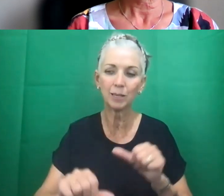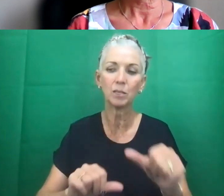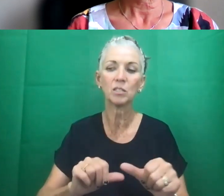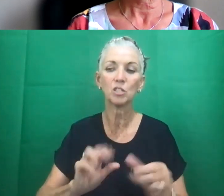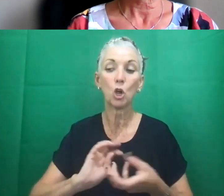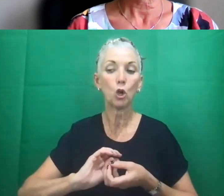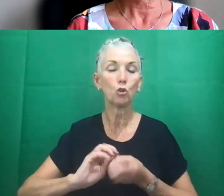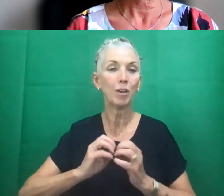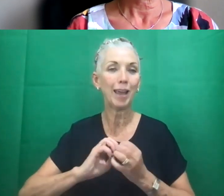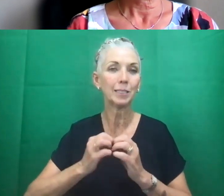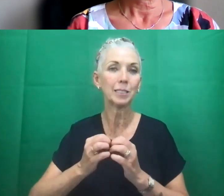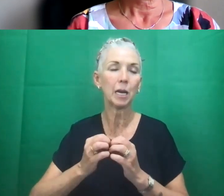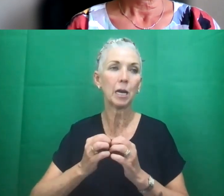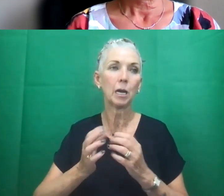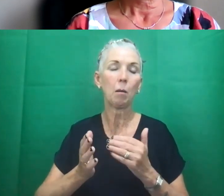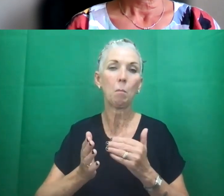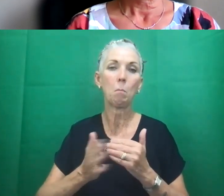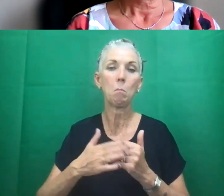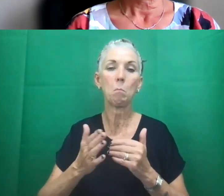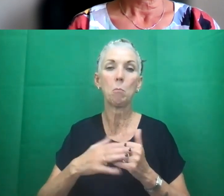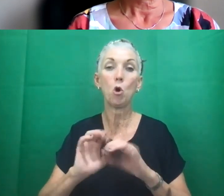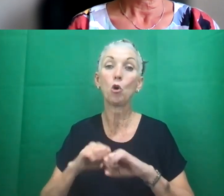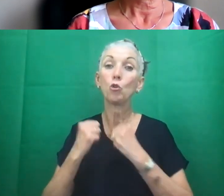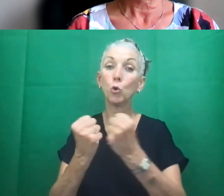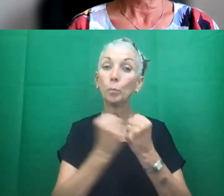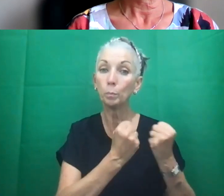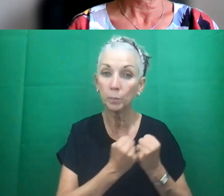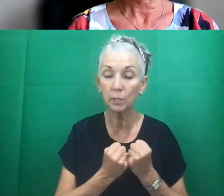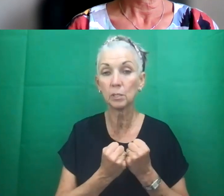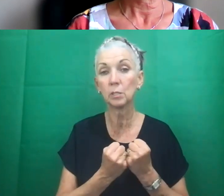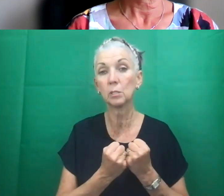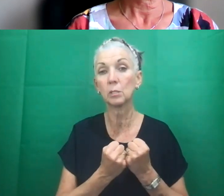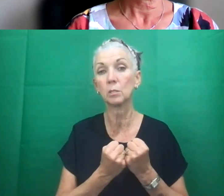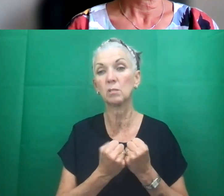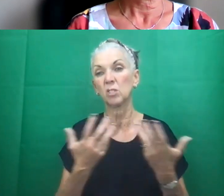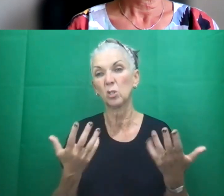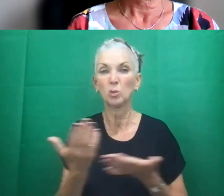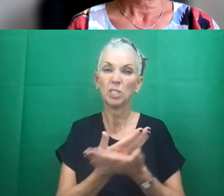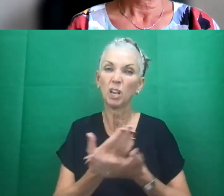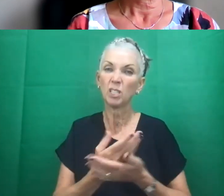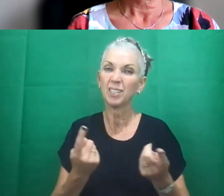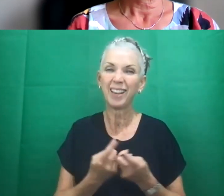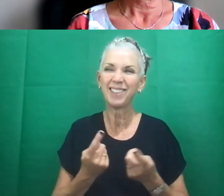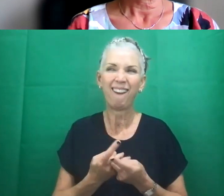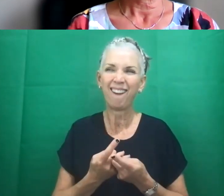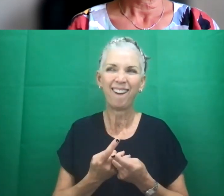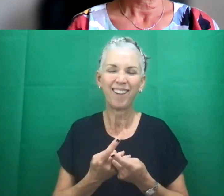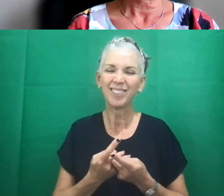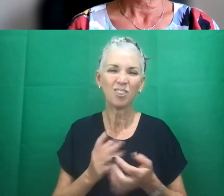more groups to discuss things. It's, it's not linked to more funding going